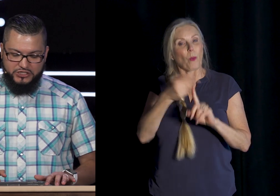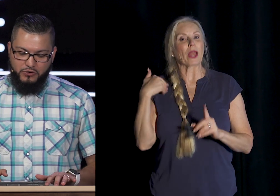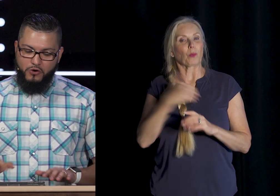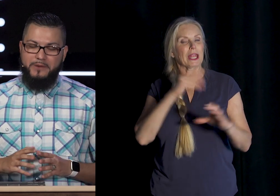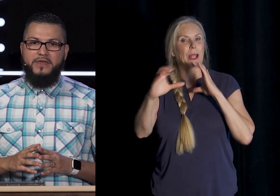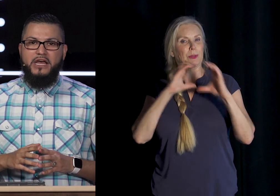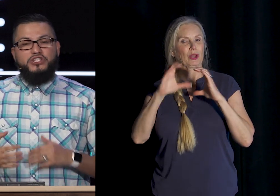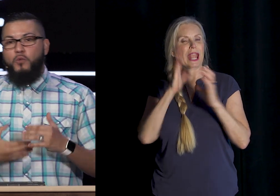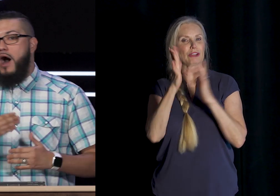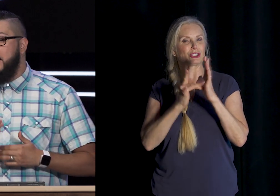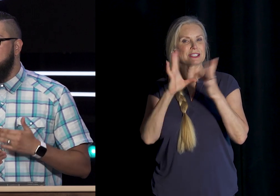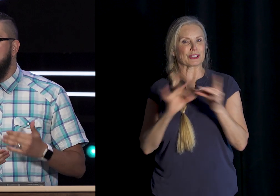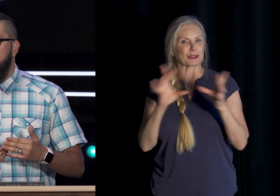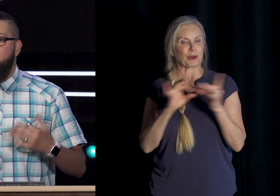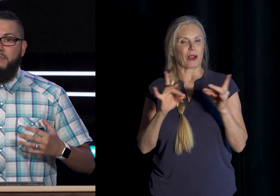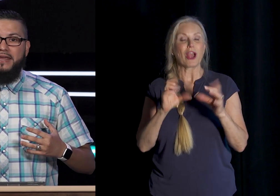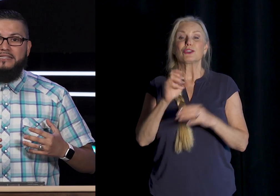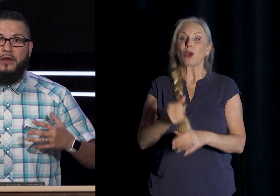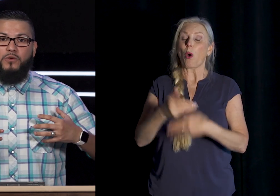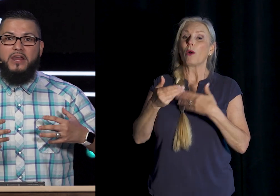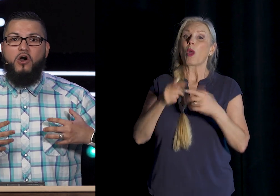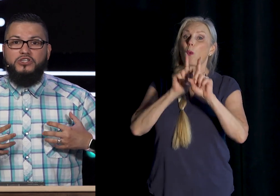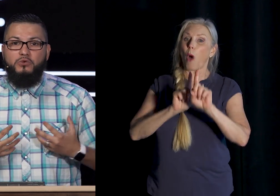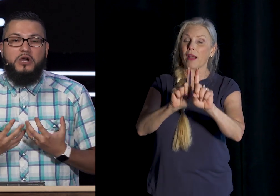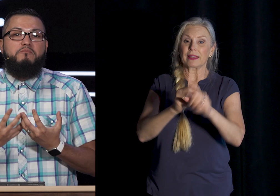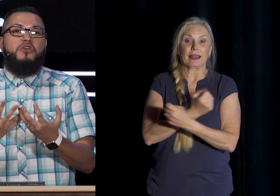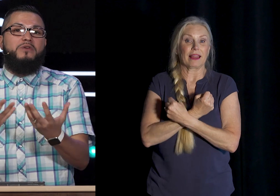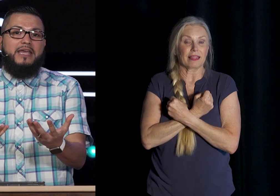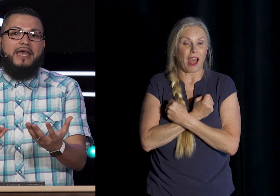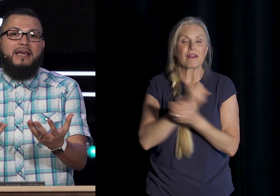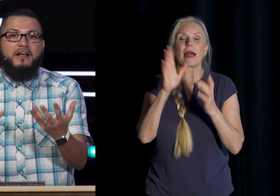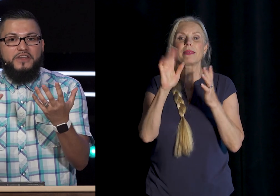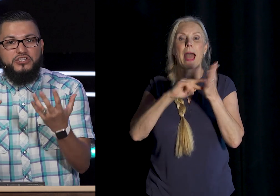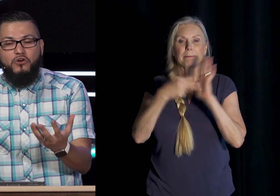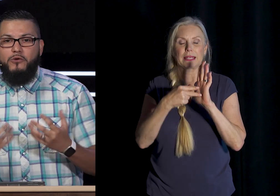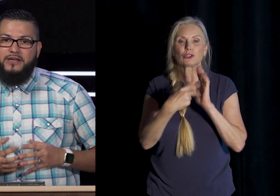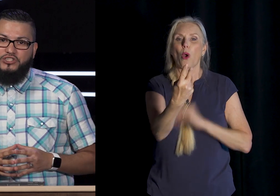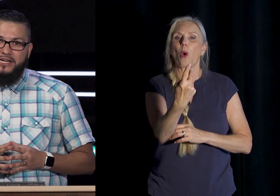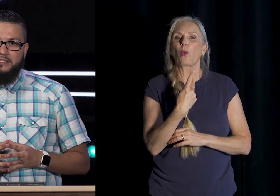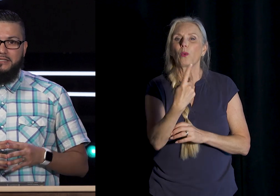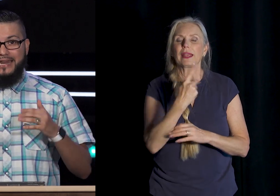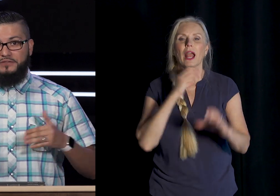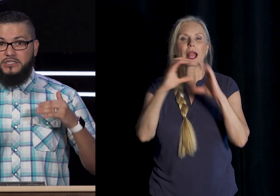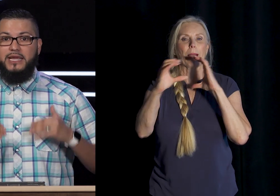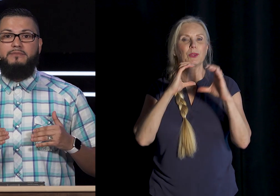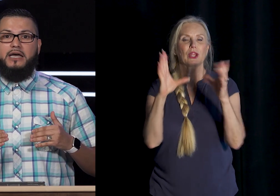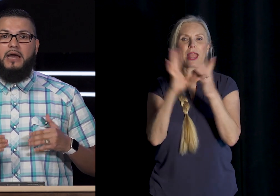story So walking In love Means that We are to Communicate The story Of Jesus And at the same Time